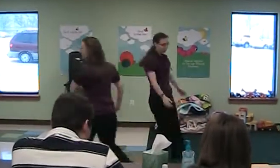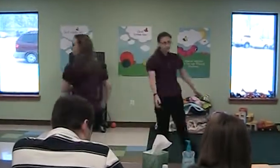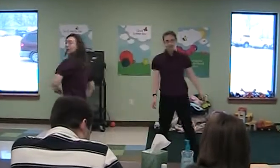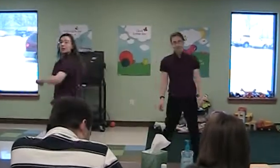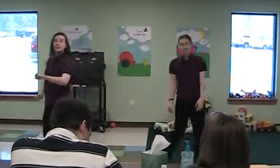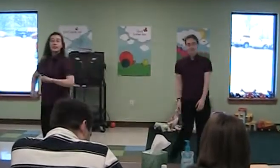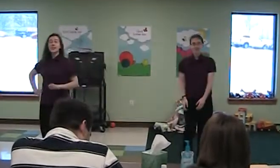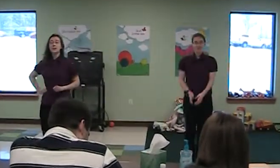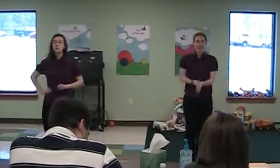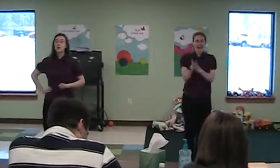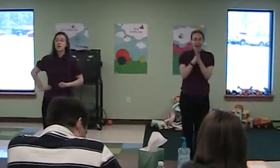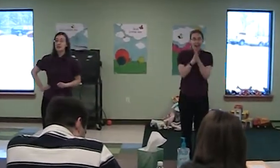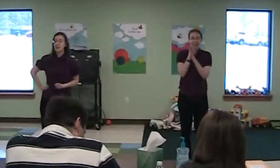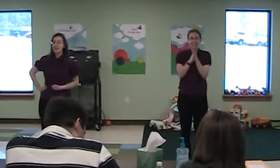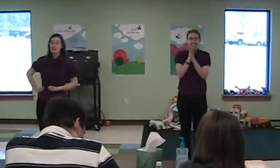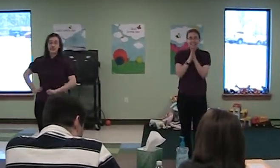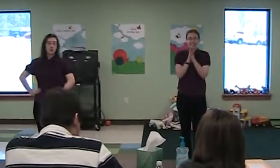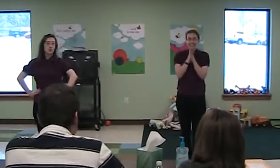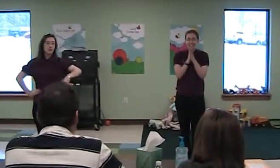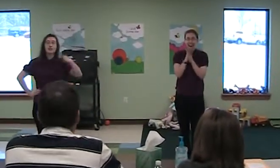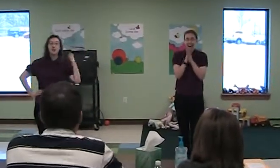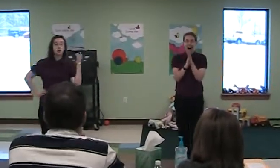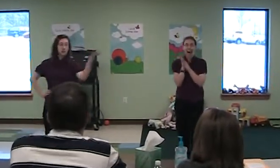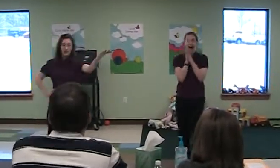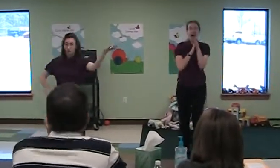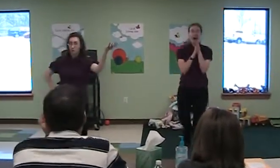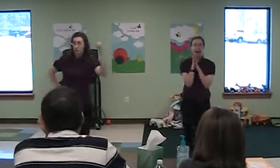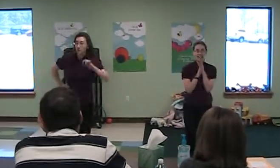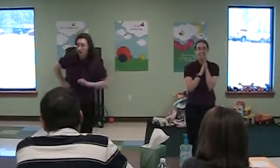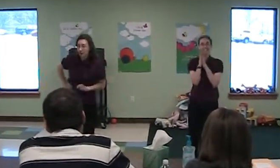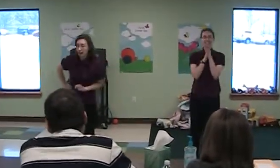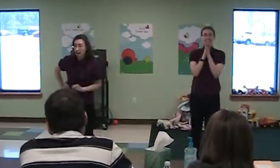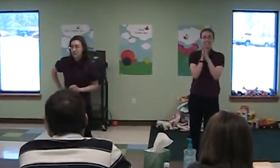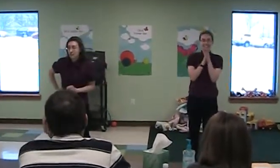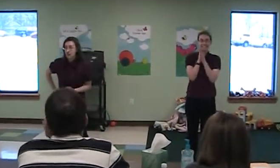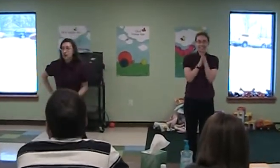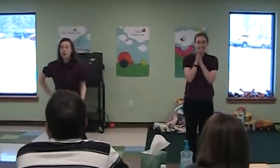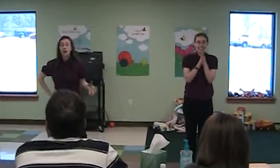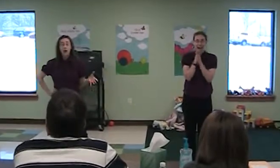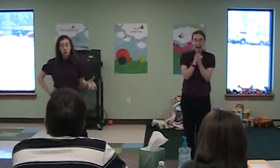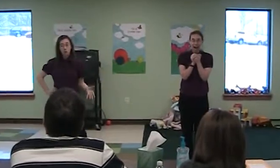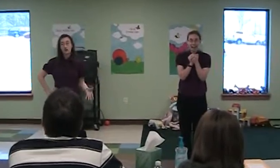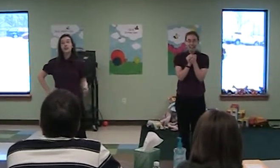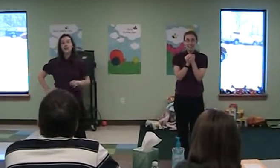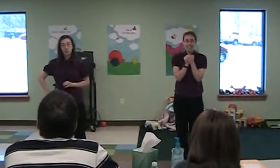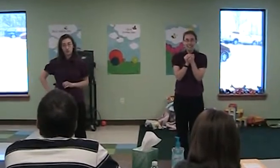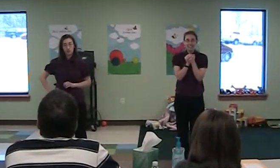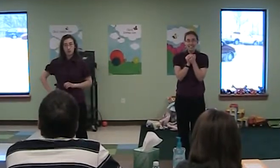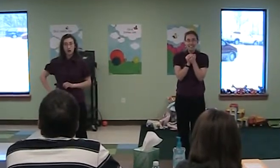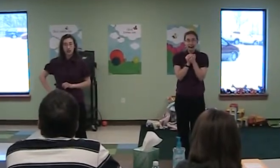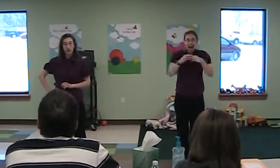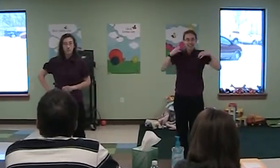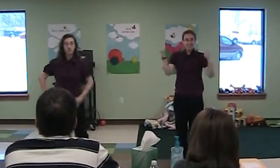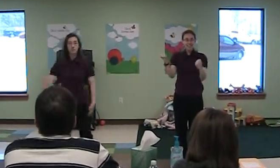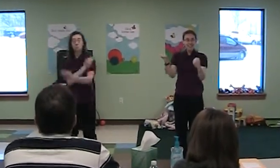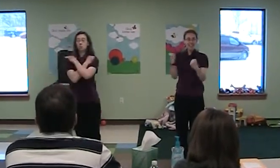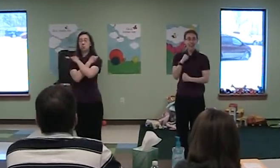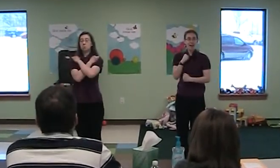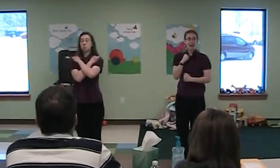He had reserved what he considered to be his greatest wonder till the last. A royal Egyptian mummy. See, gentlemen!